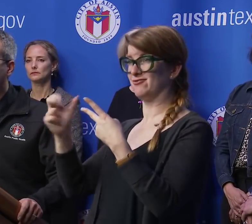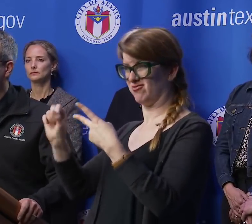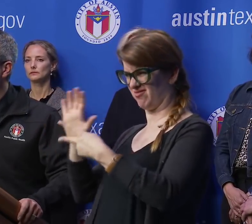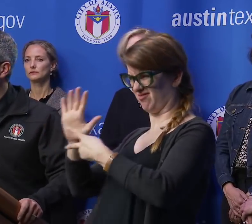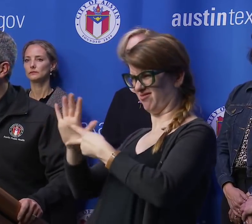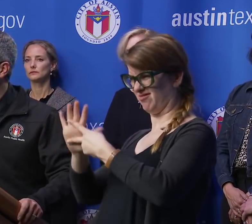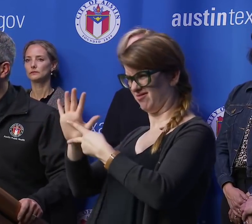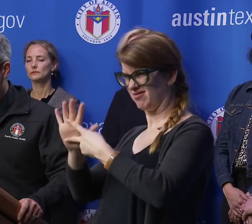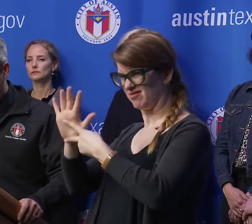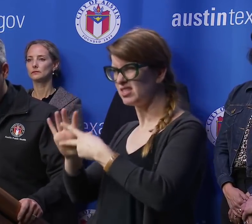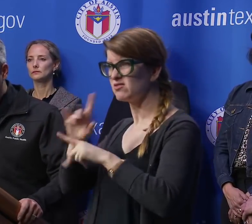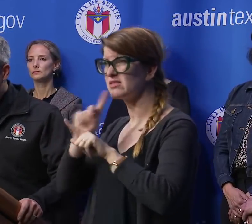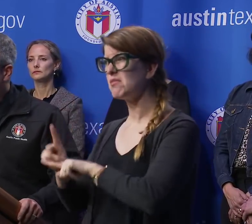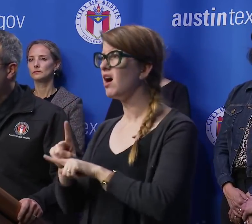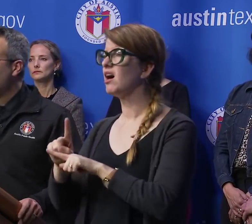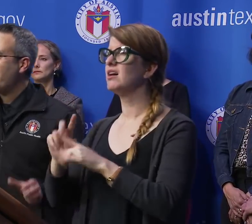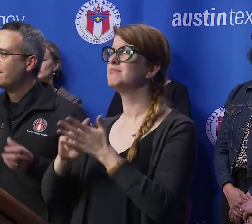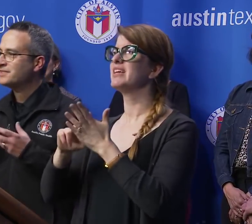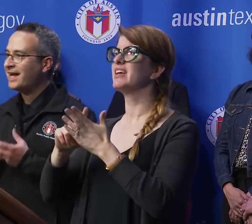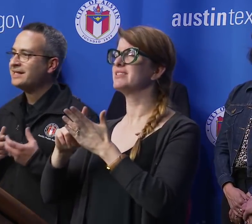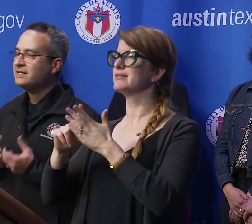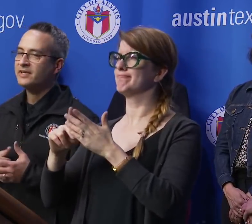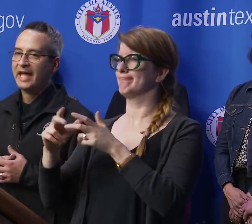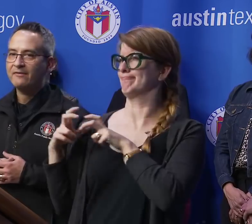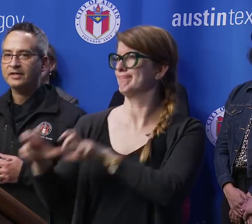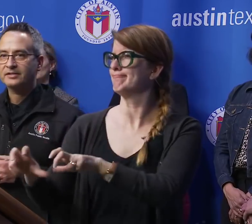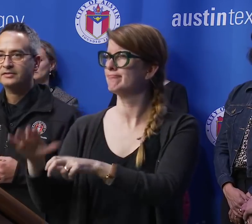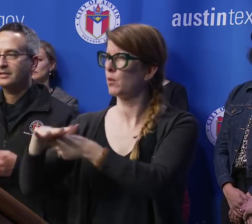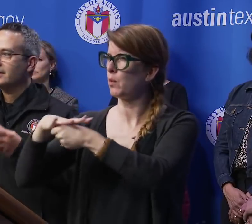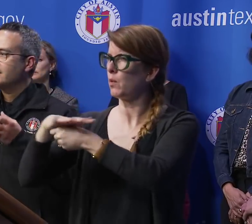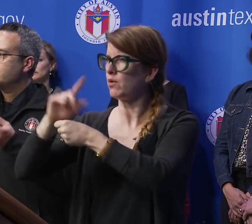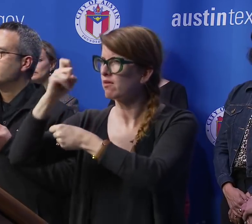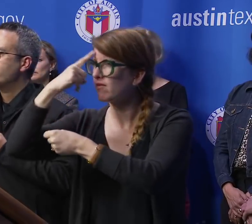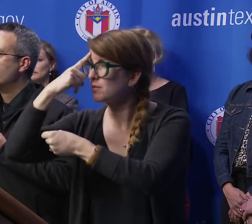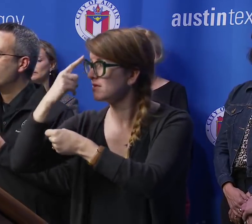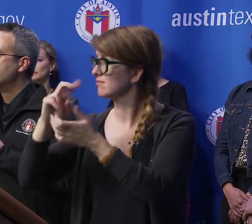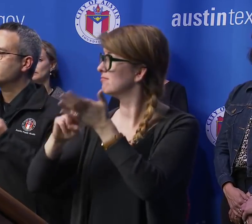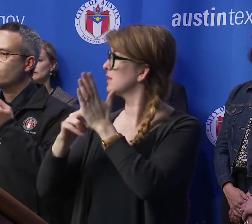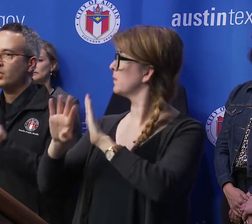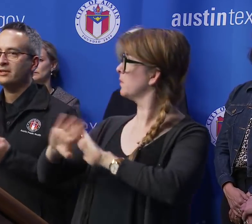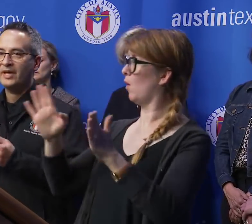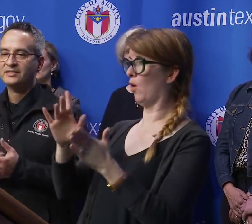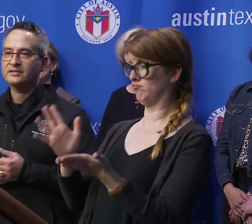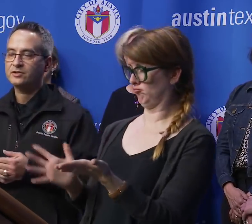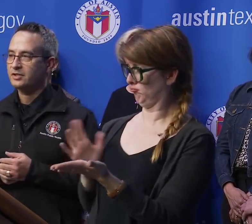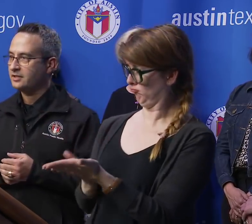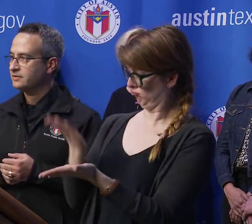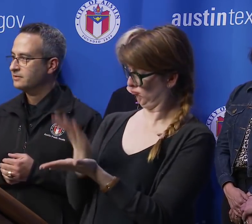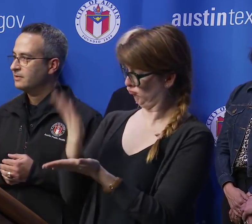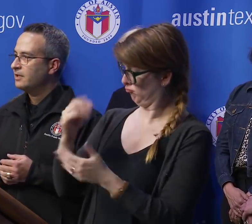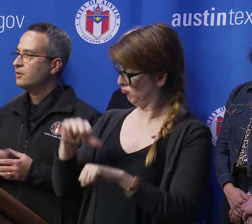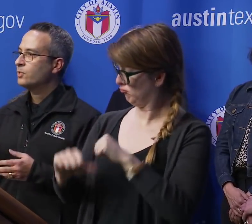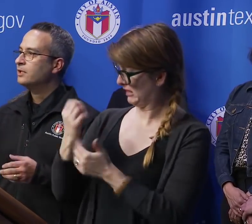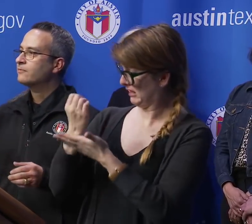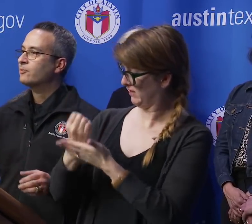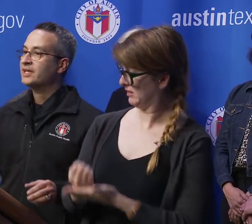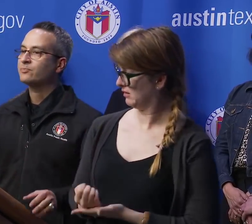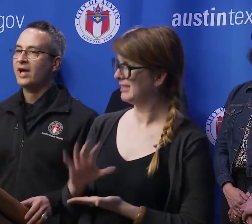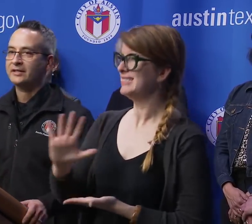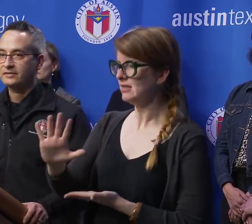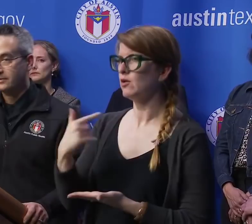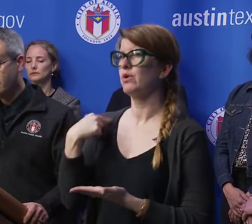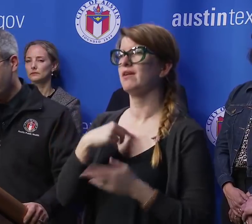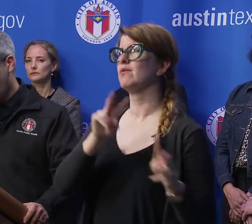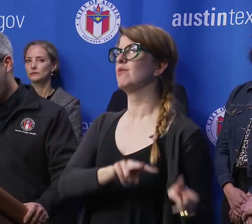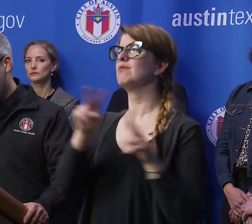defer to local government. So when we don't have scientific evidence to inform us what the best decision is, we look for